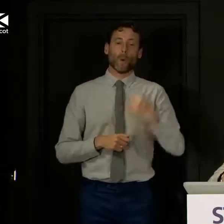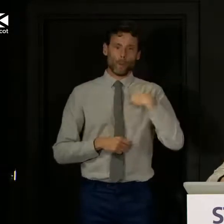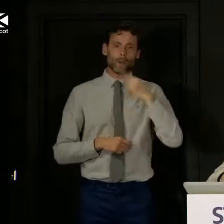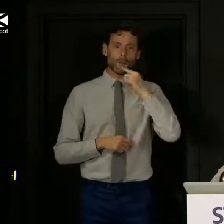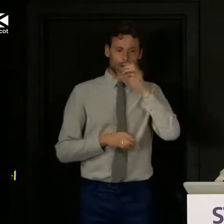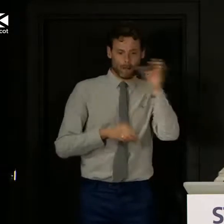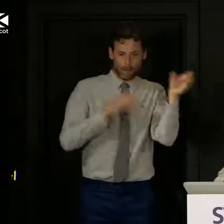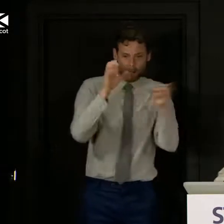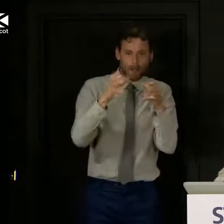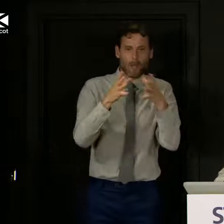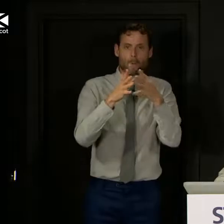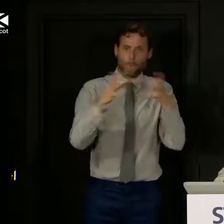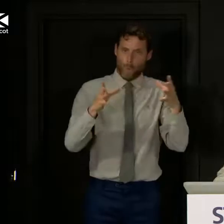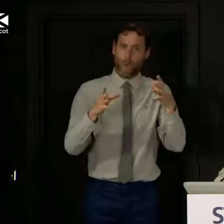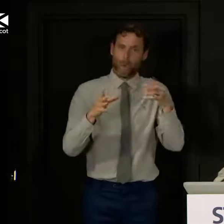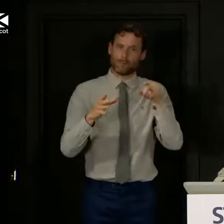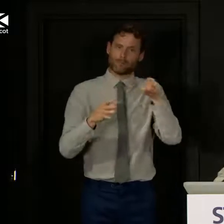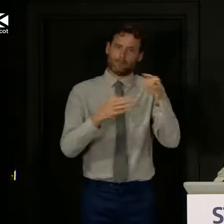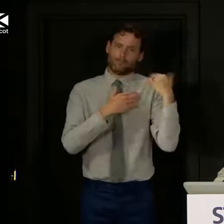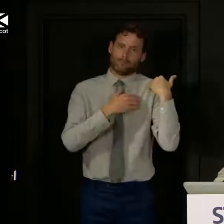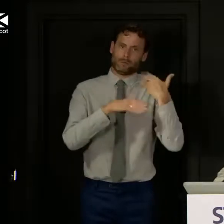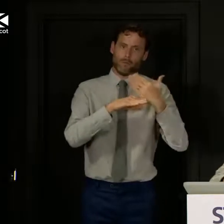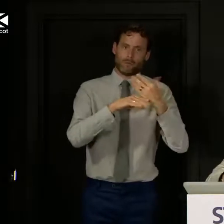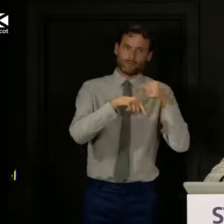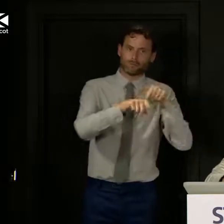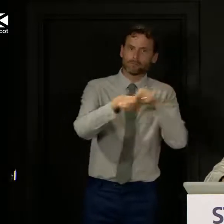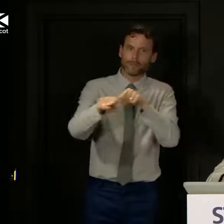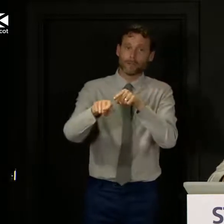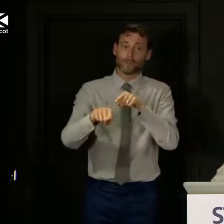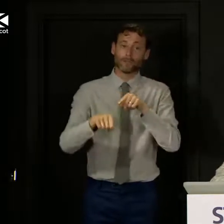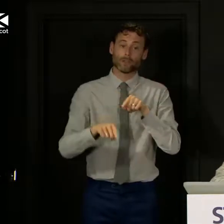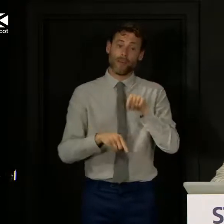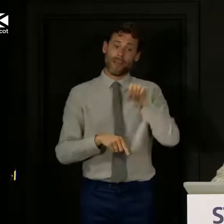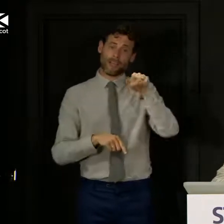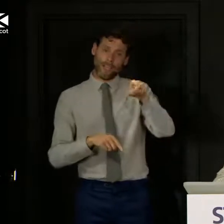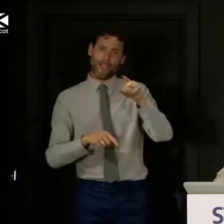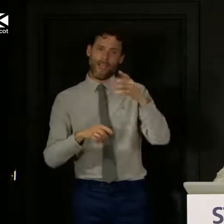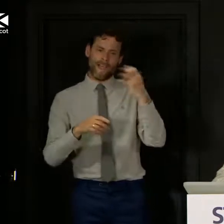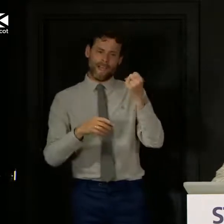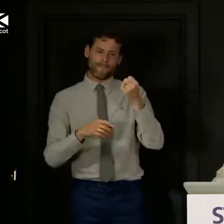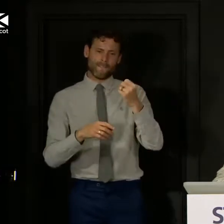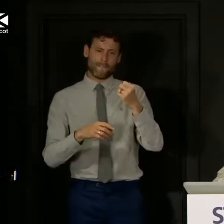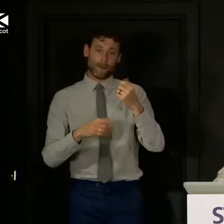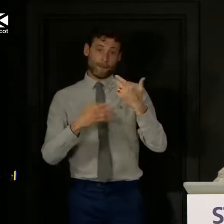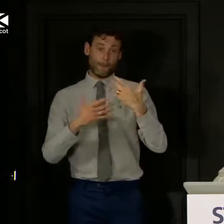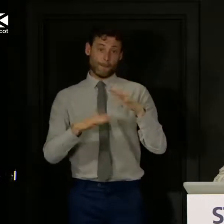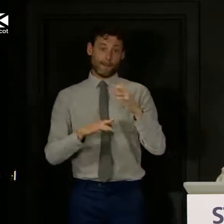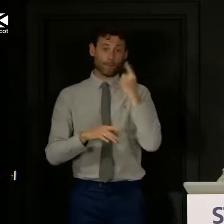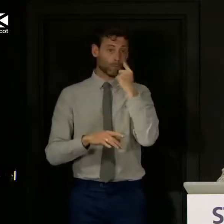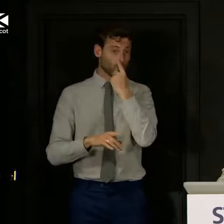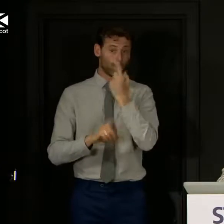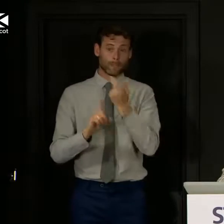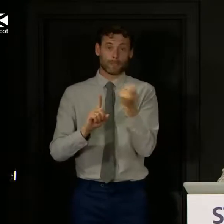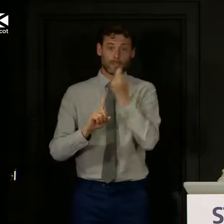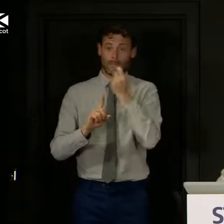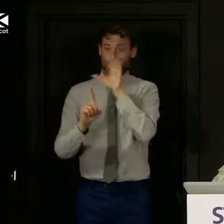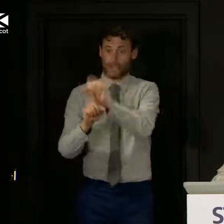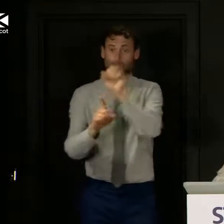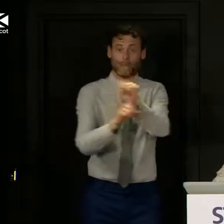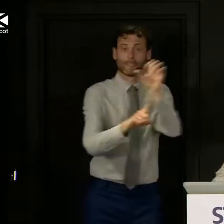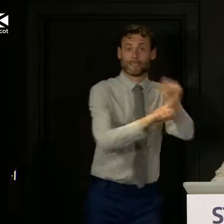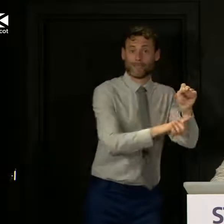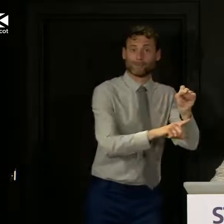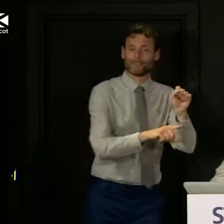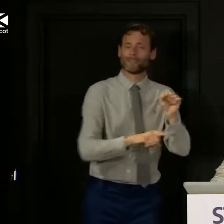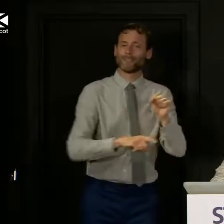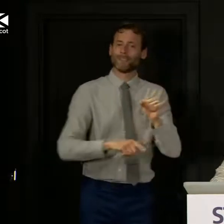but this is a tried and tested methodology and we need to trust those who have that job and have the experience and